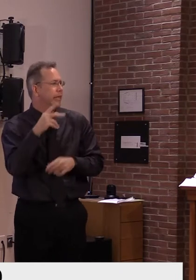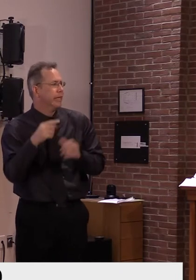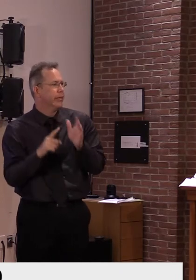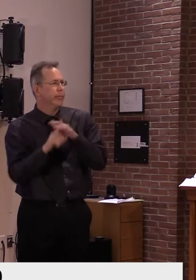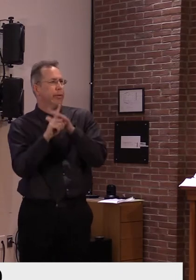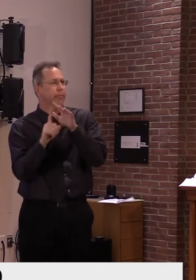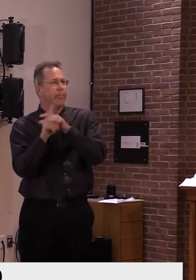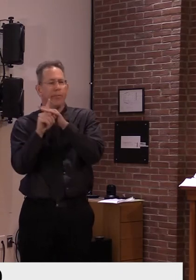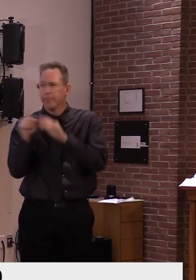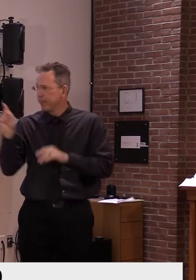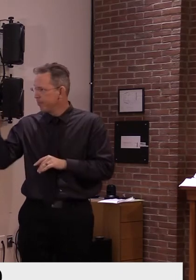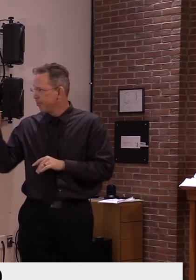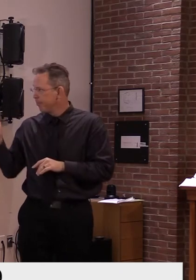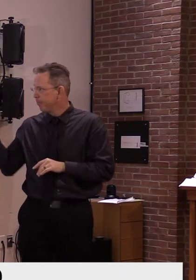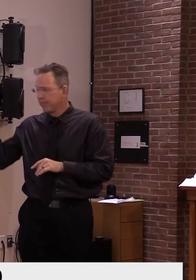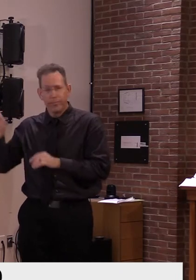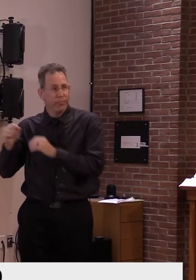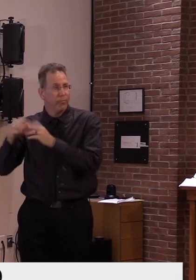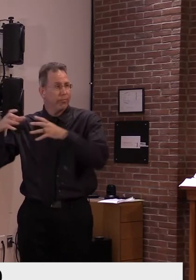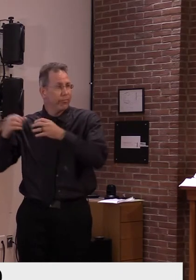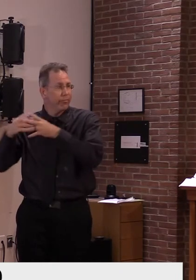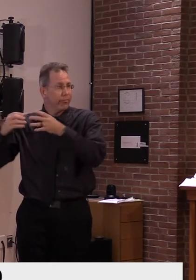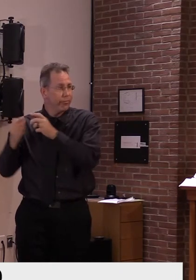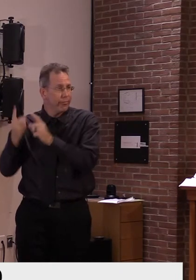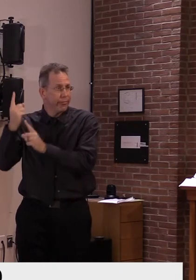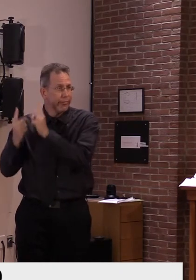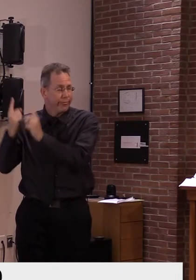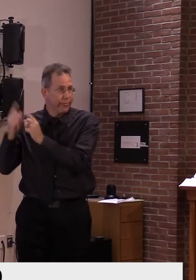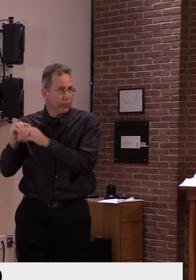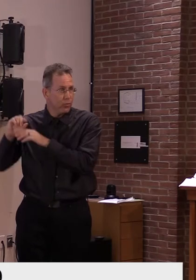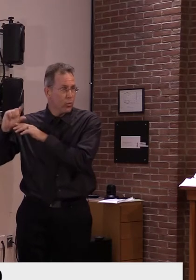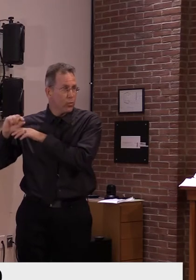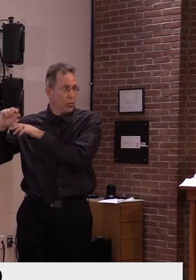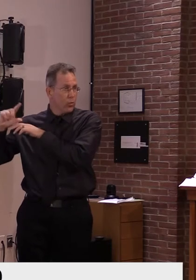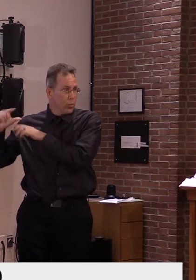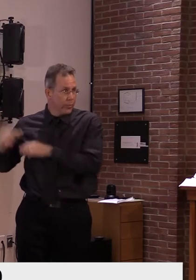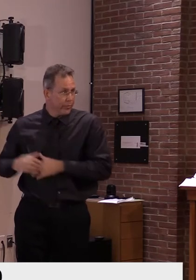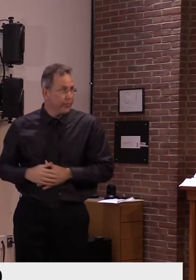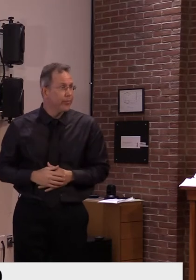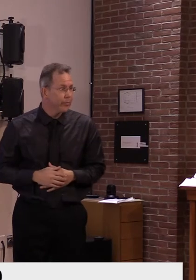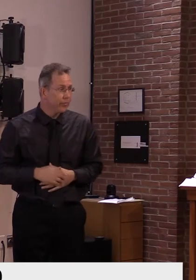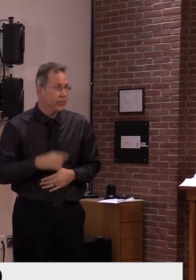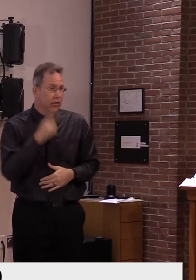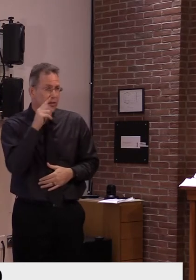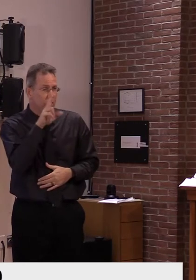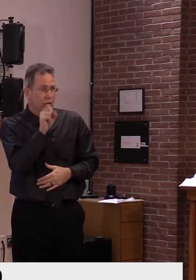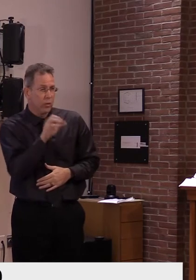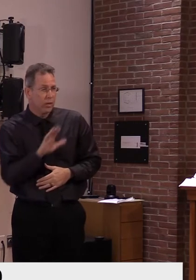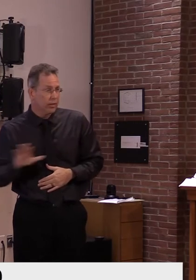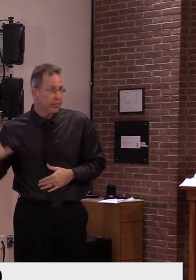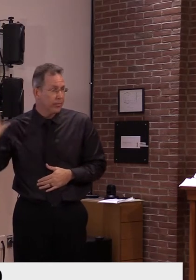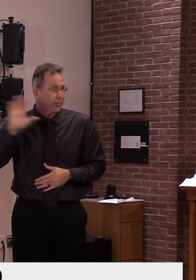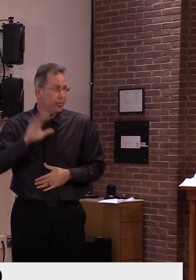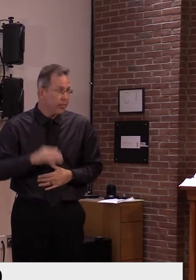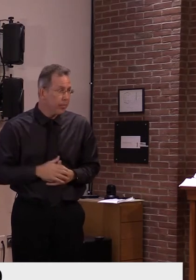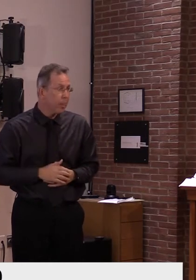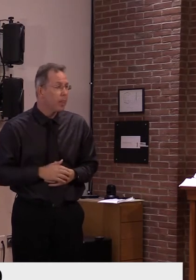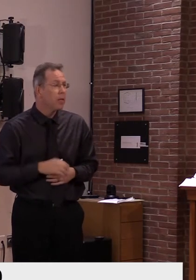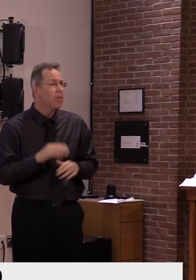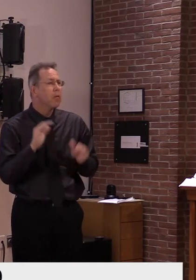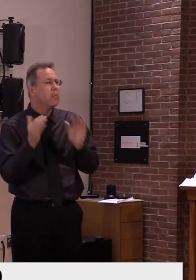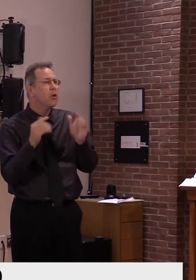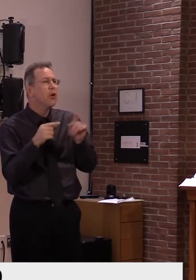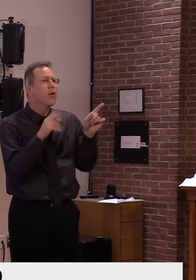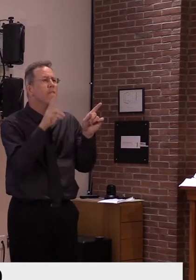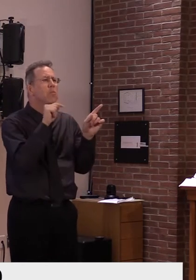country into the South, Midwest, the Great Plains. And that's a similar theme that we're seeing a little bit here in Vermont as well. This week, for